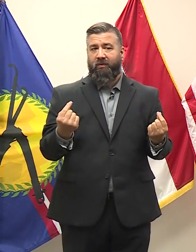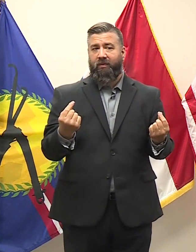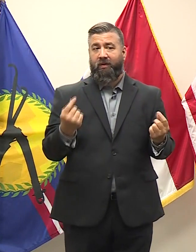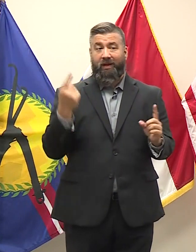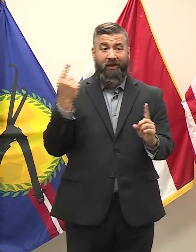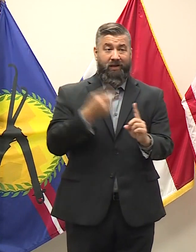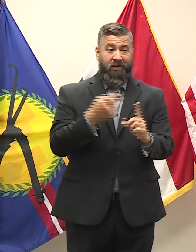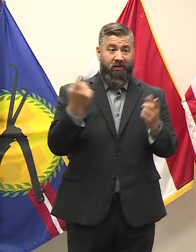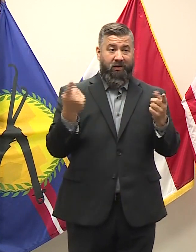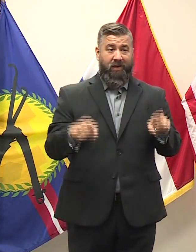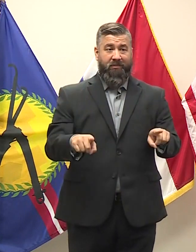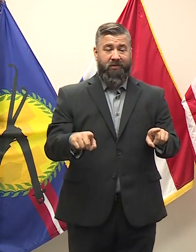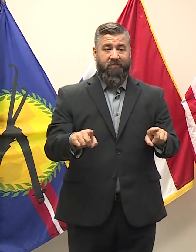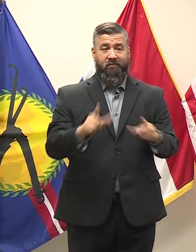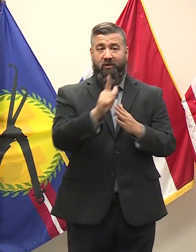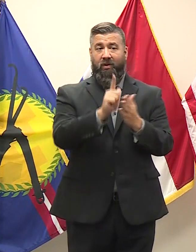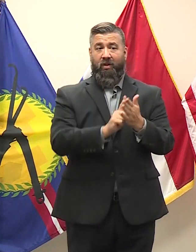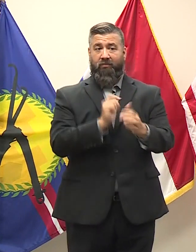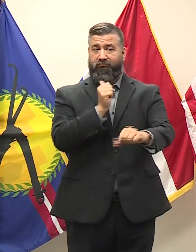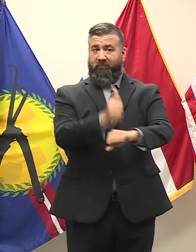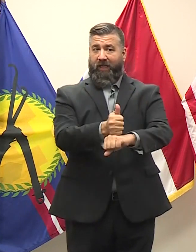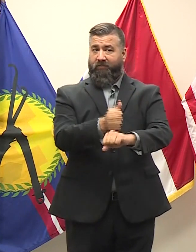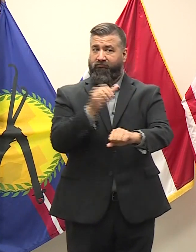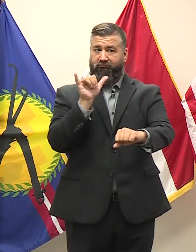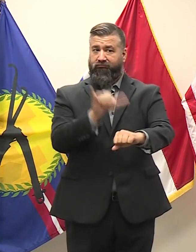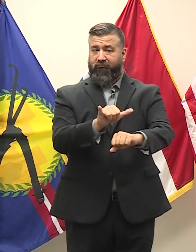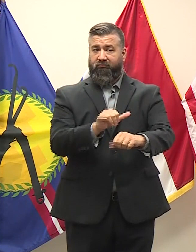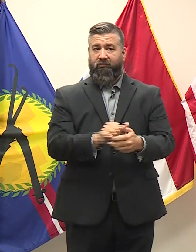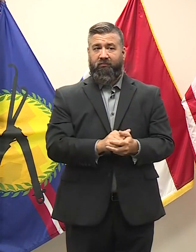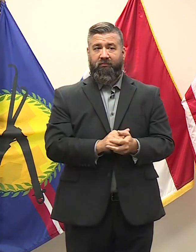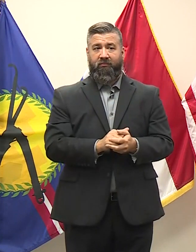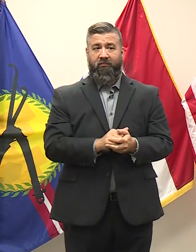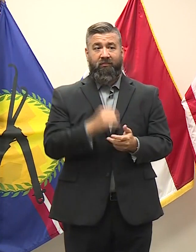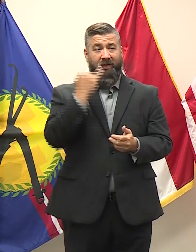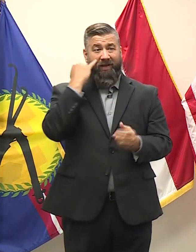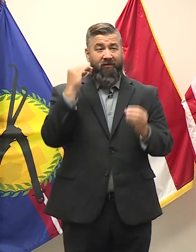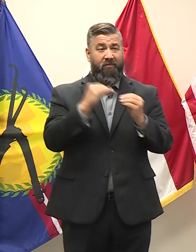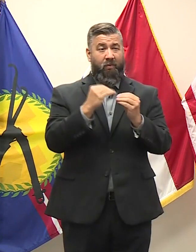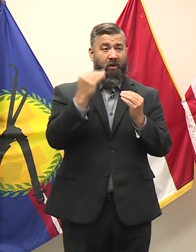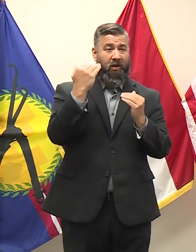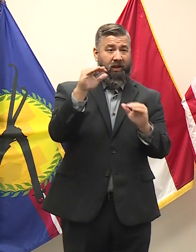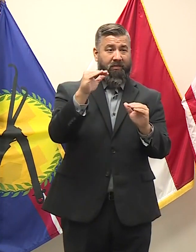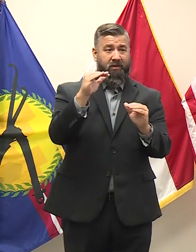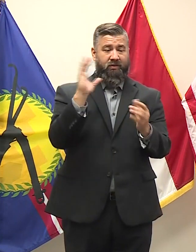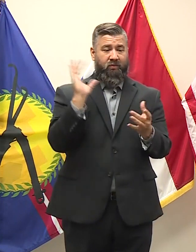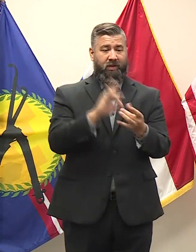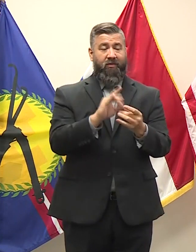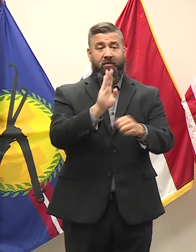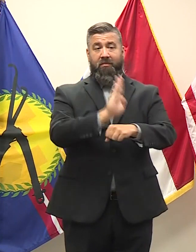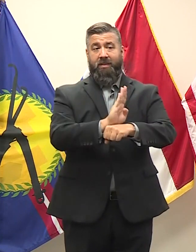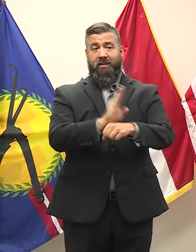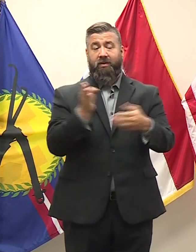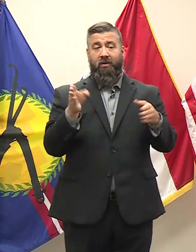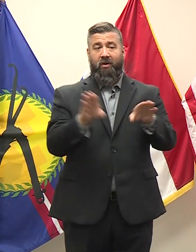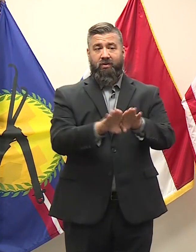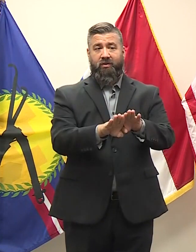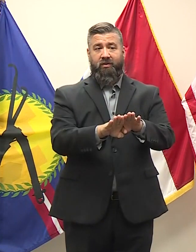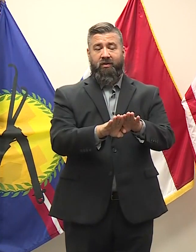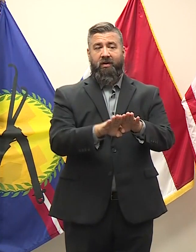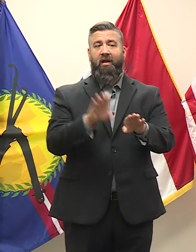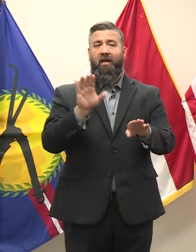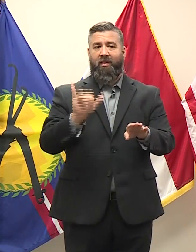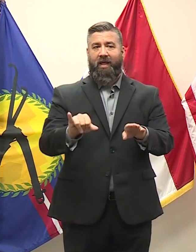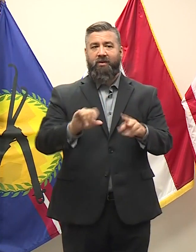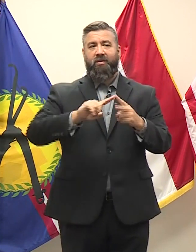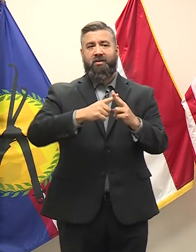then, the law stands. If there are any further restrictions surrounding business closures, then that's what